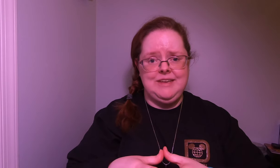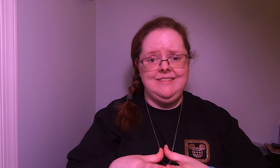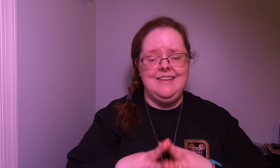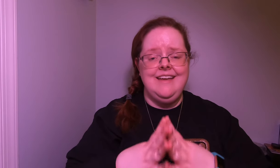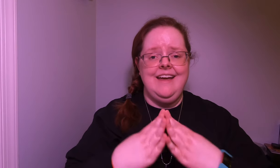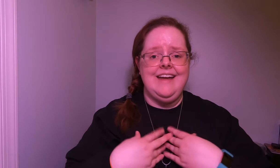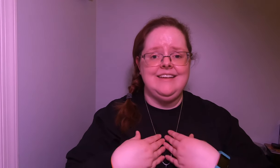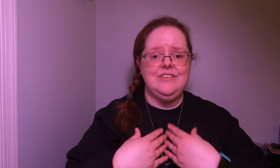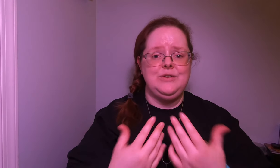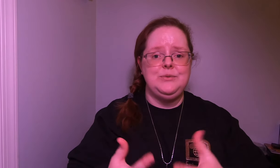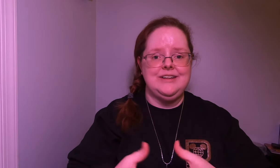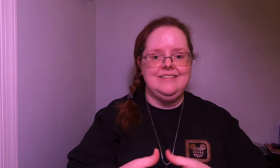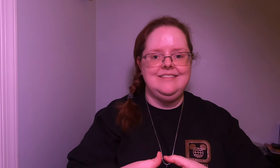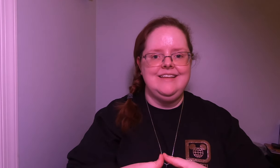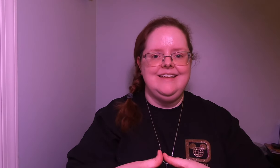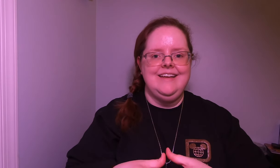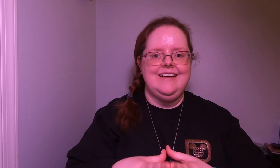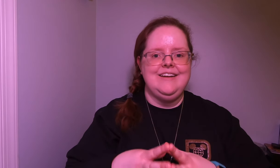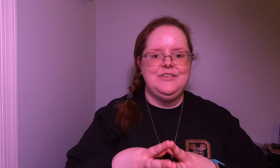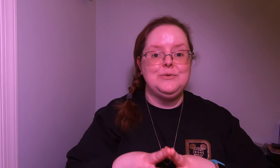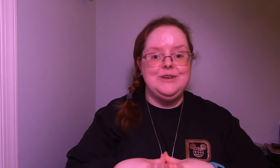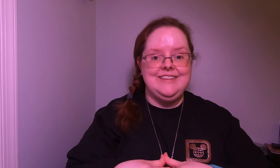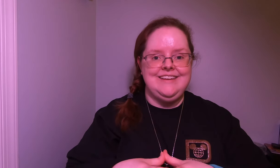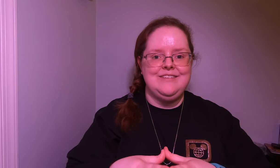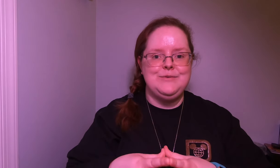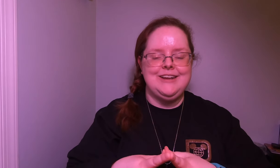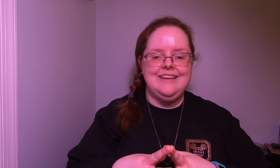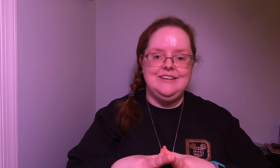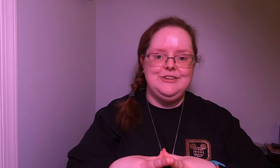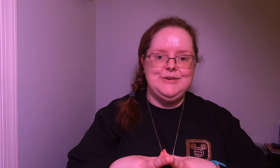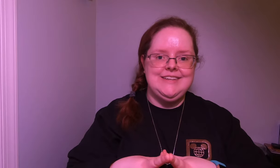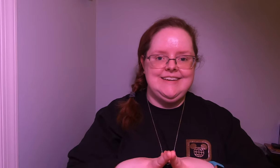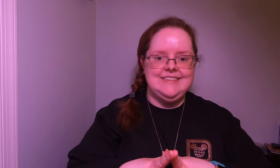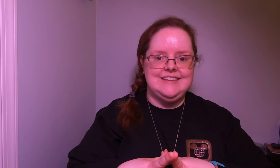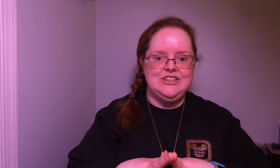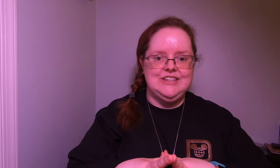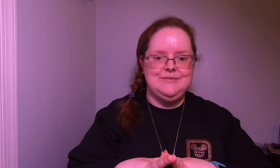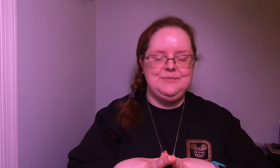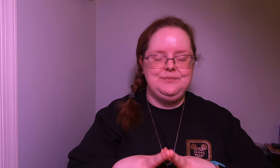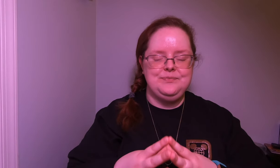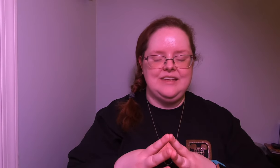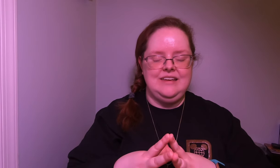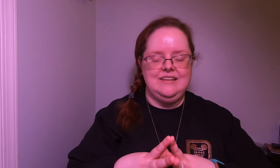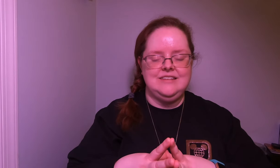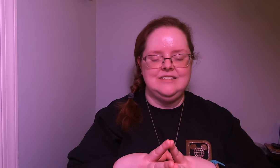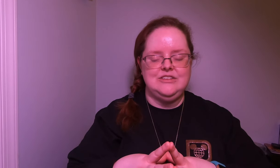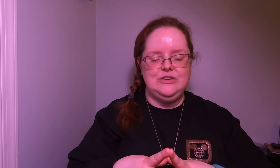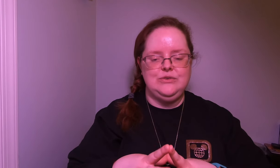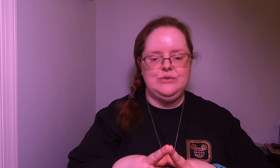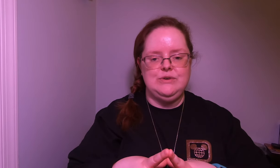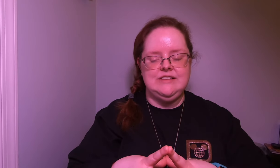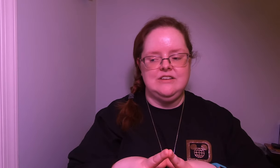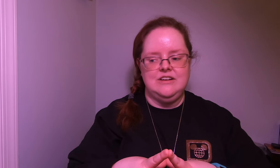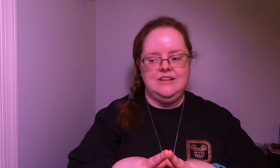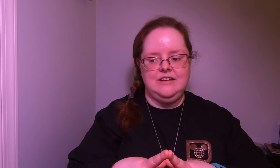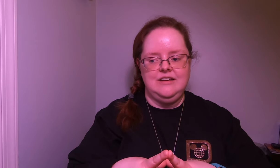me and if you will if you're willing what i'd like to do in today's session is to focus on